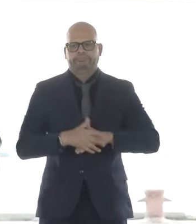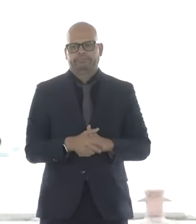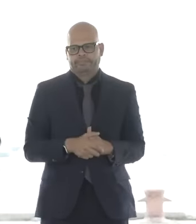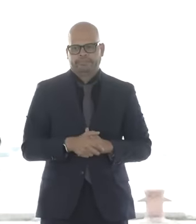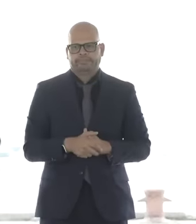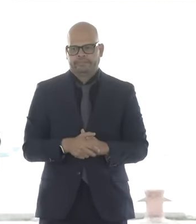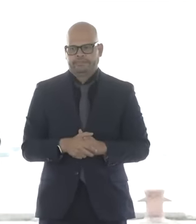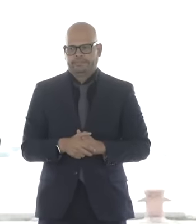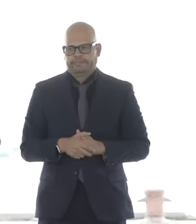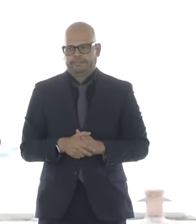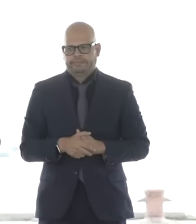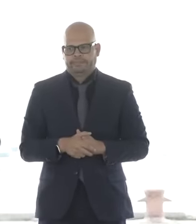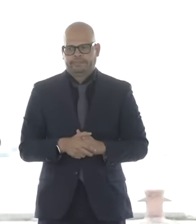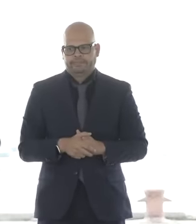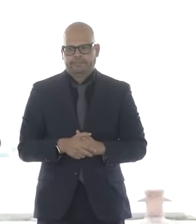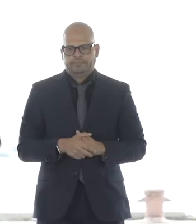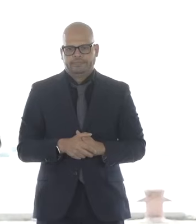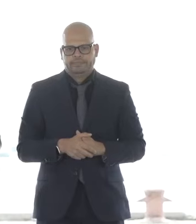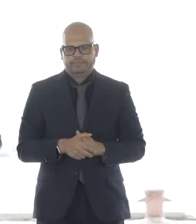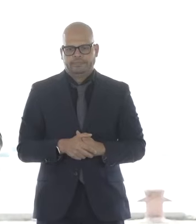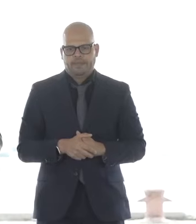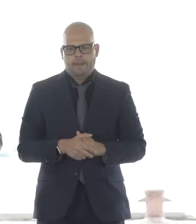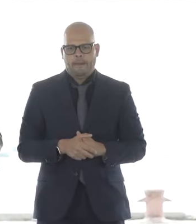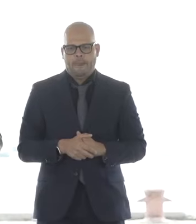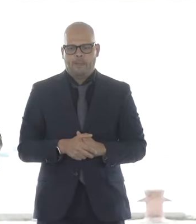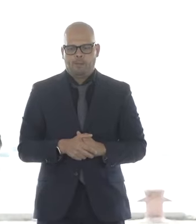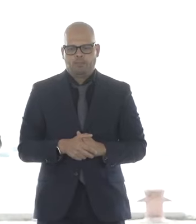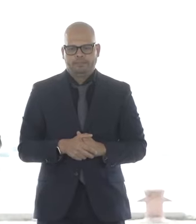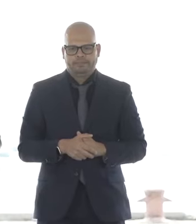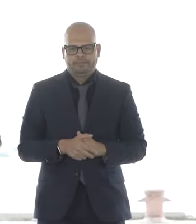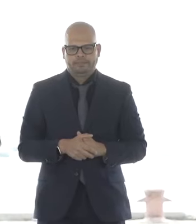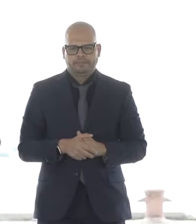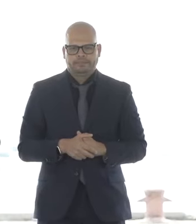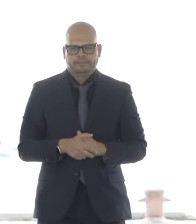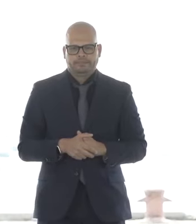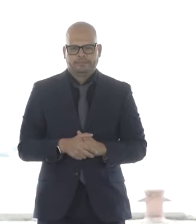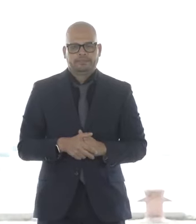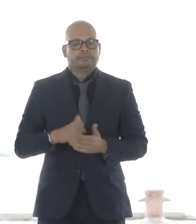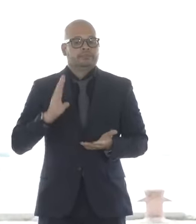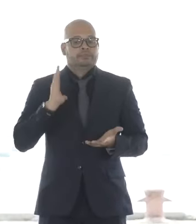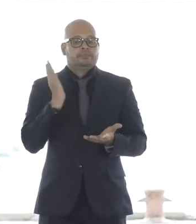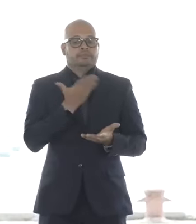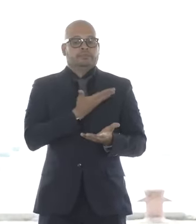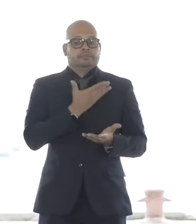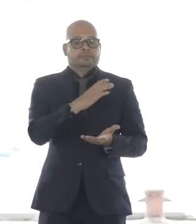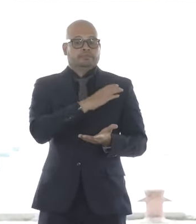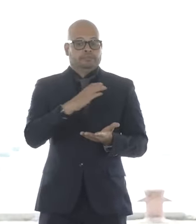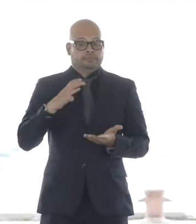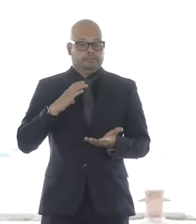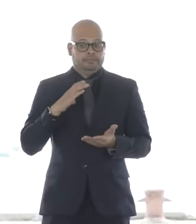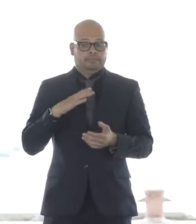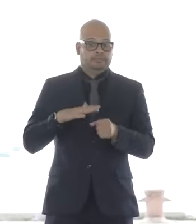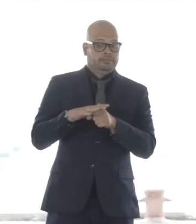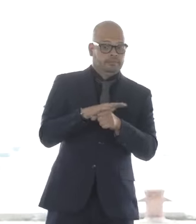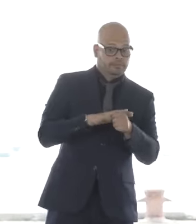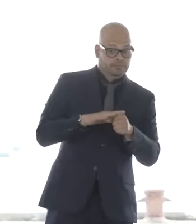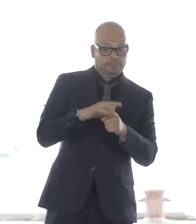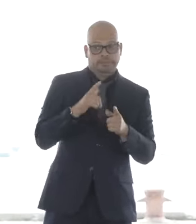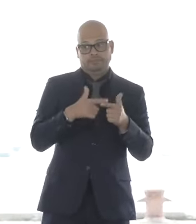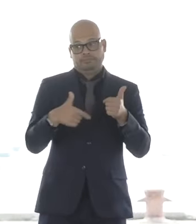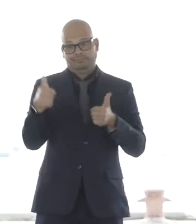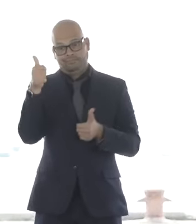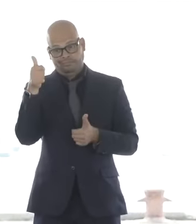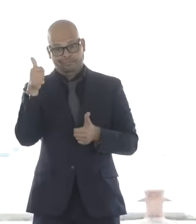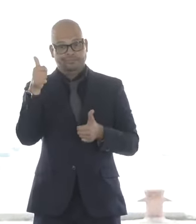There has been unwavering support from our representatives in Congress and their staffs, as well as invaluable guidance and